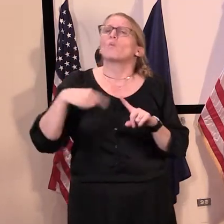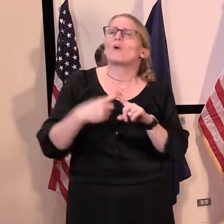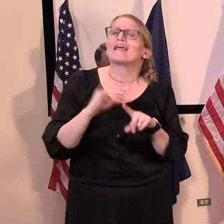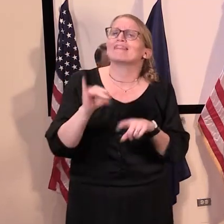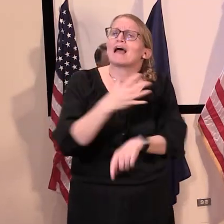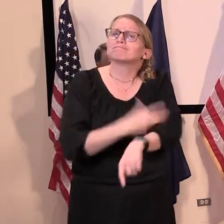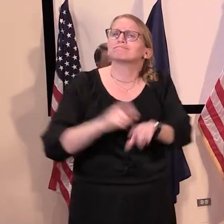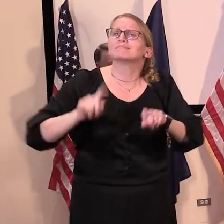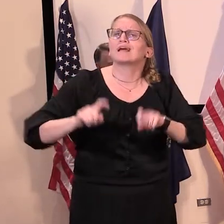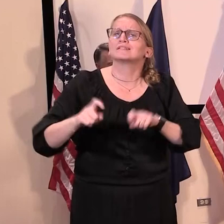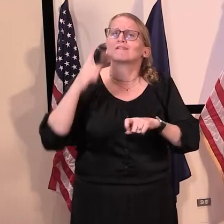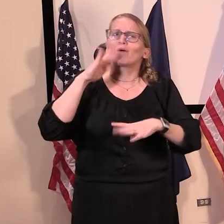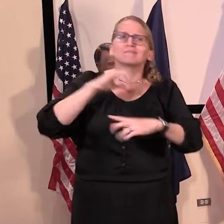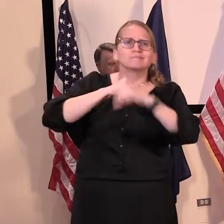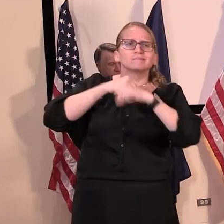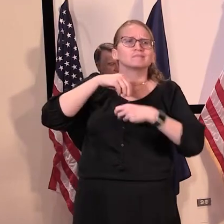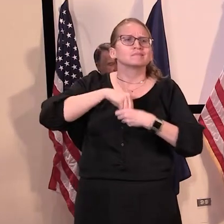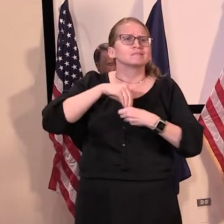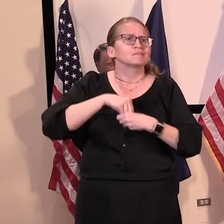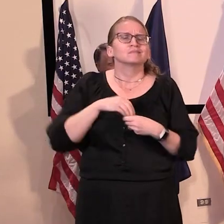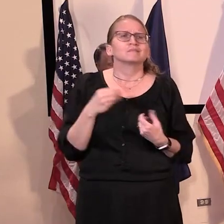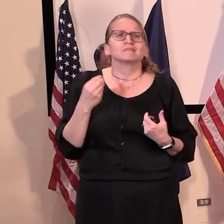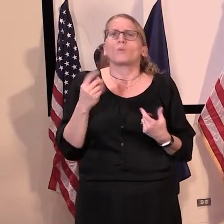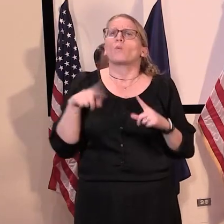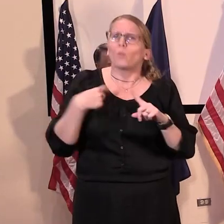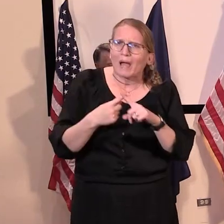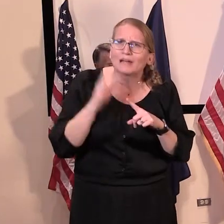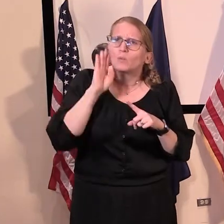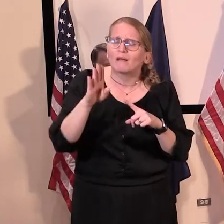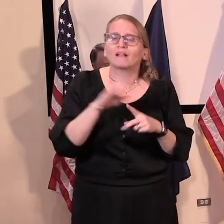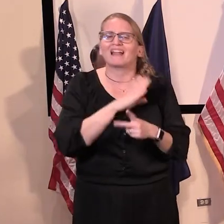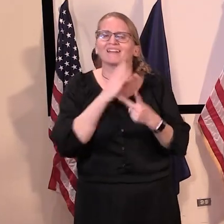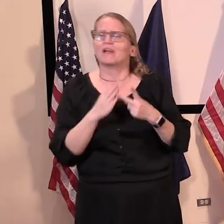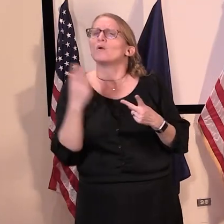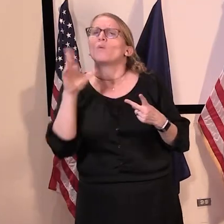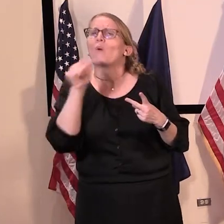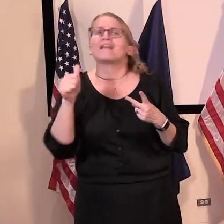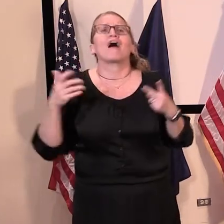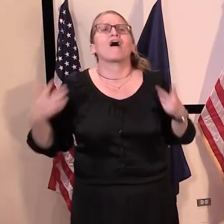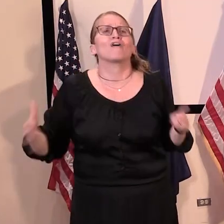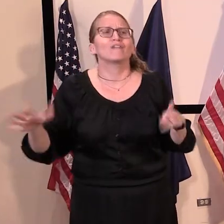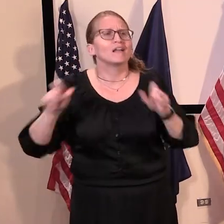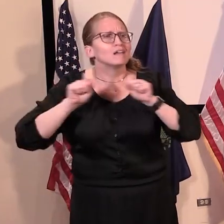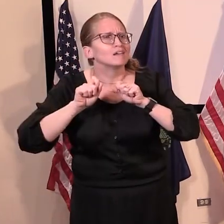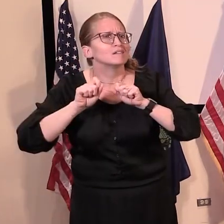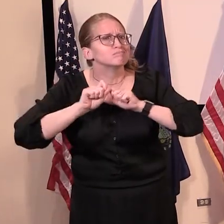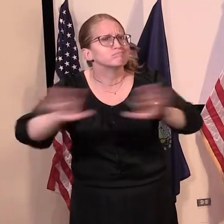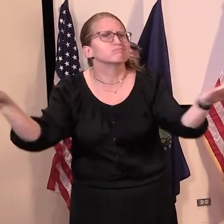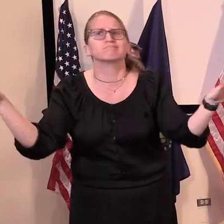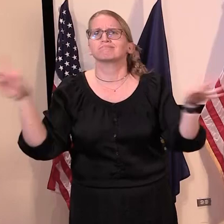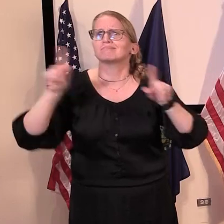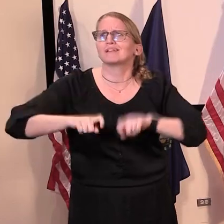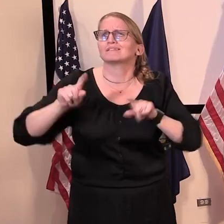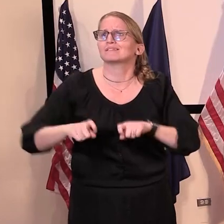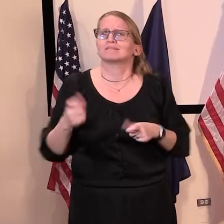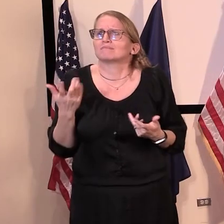among the general population here and why isn't it more of a priority right now? Sure. Uh,